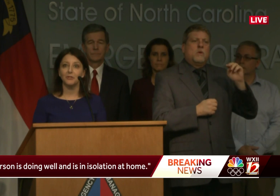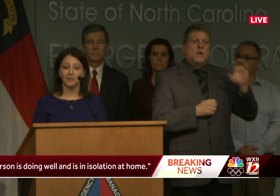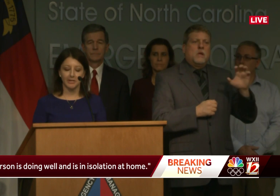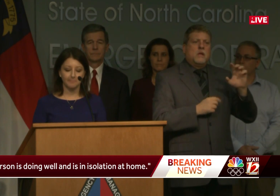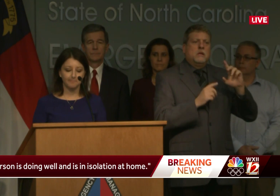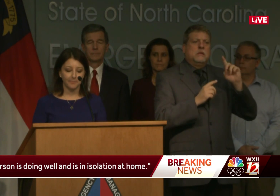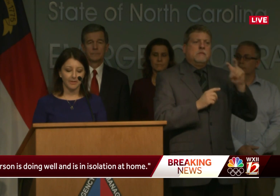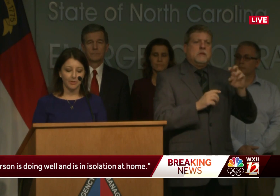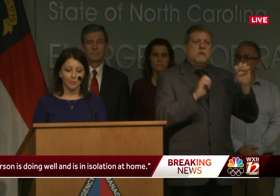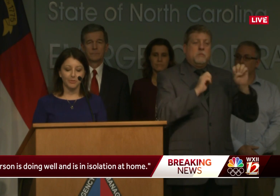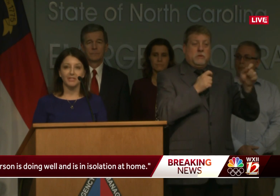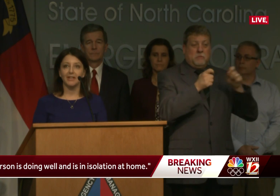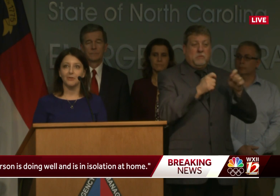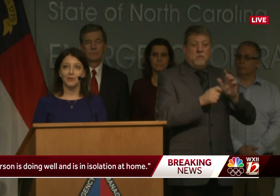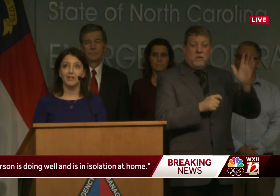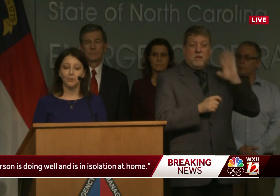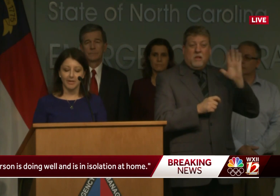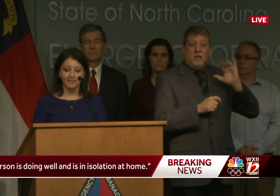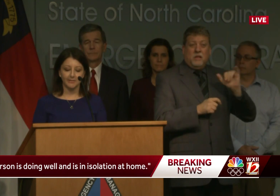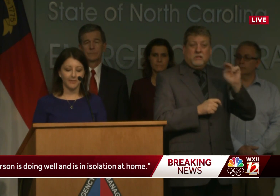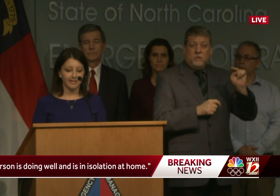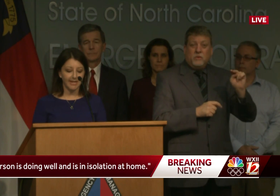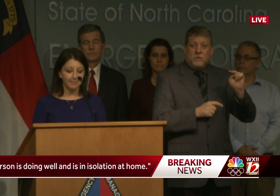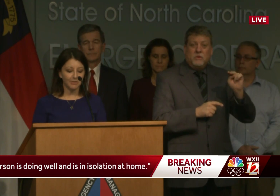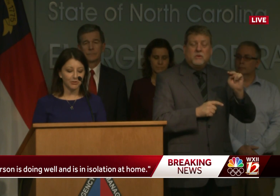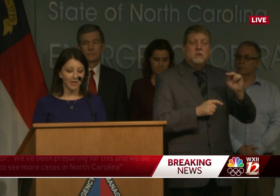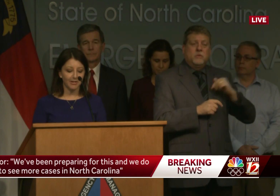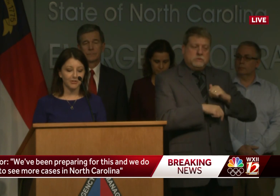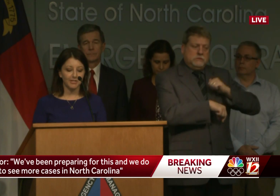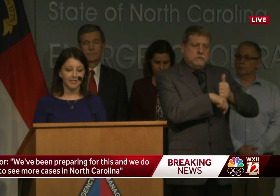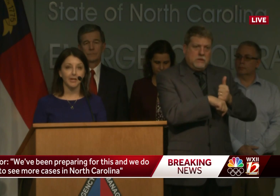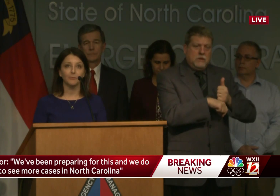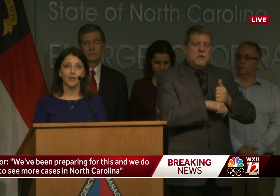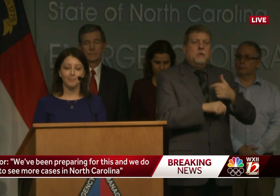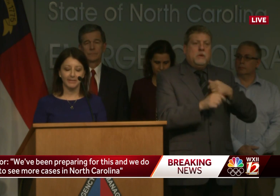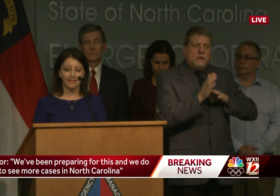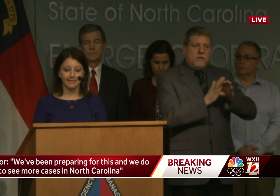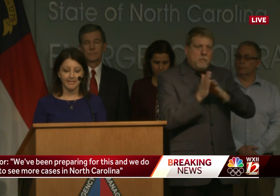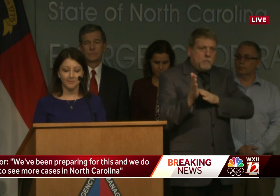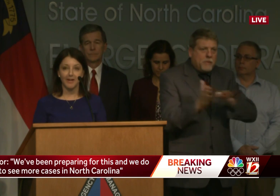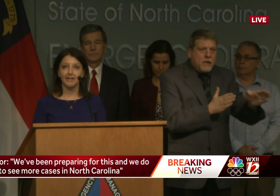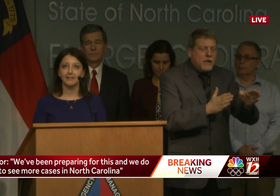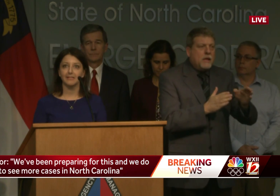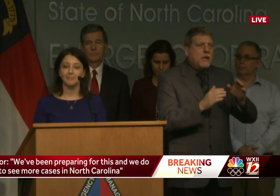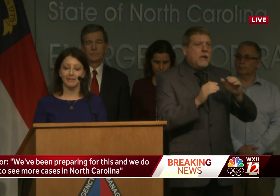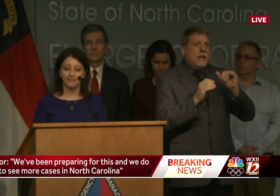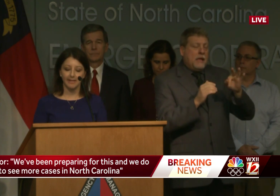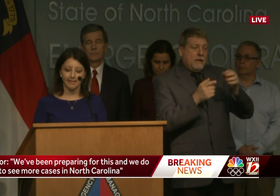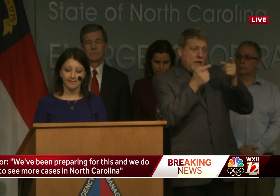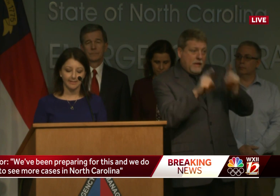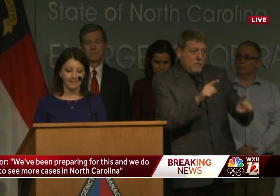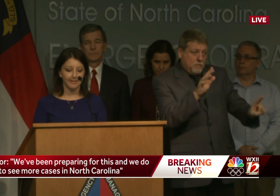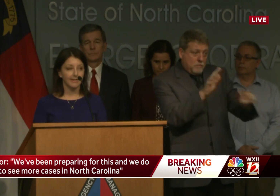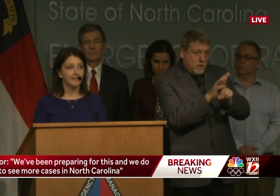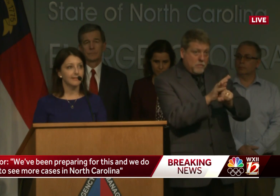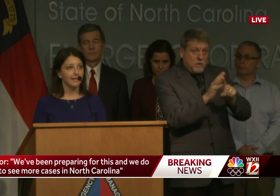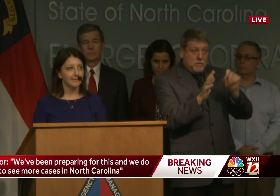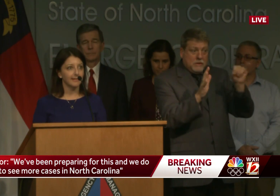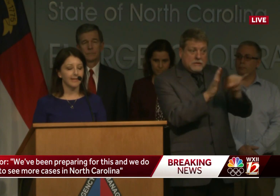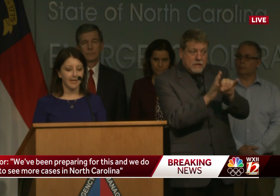back in January. We put together an aggressive containment strategy of rapidly identifying suspected cases,